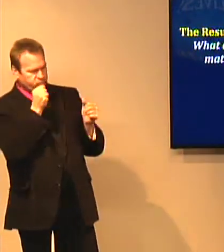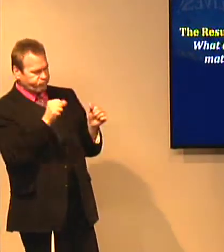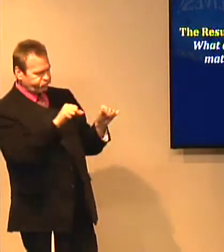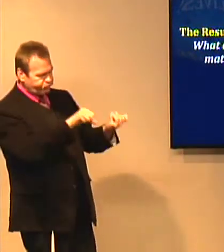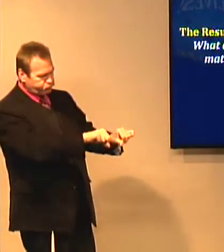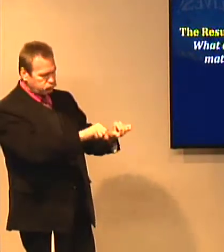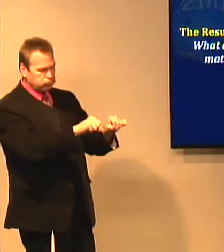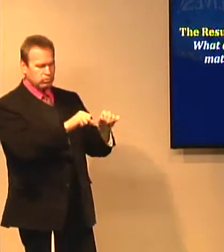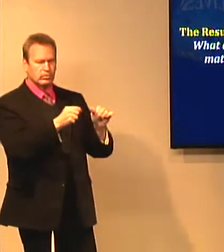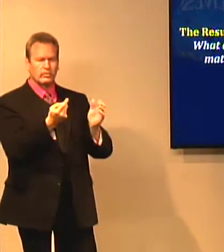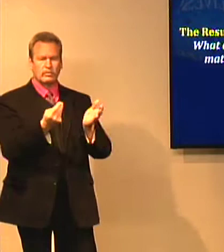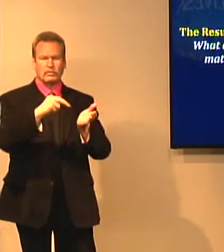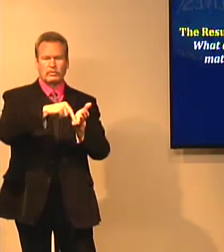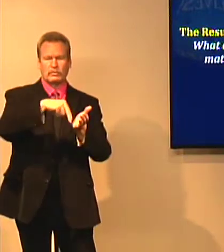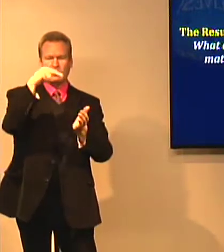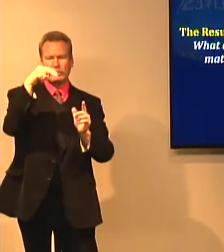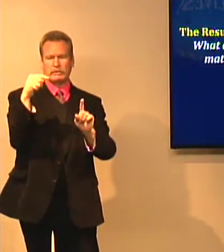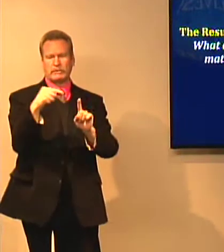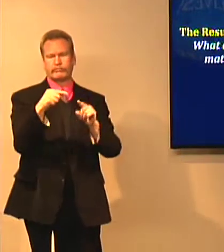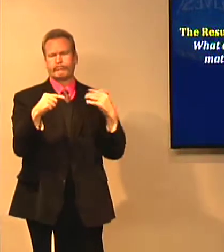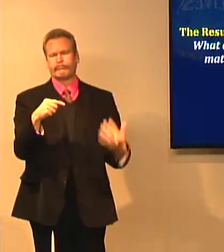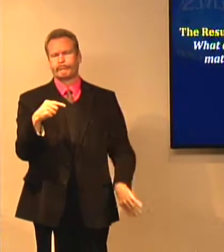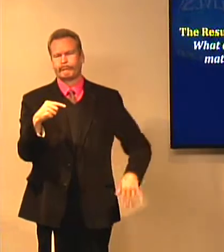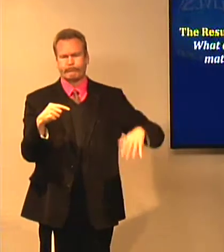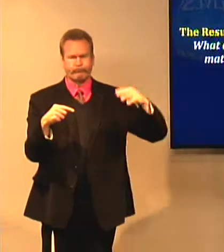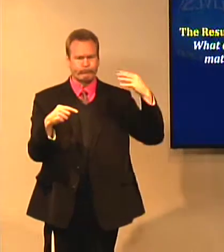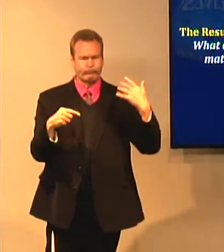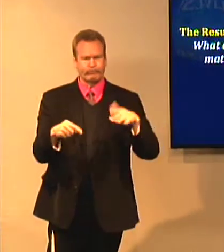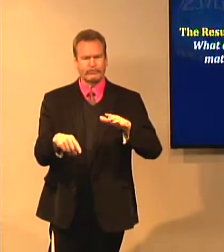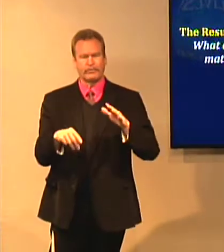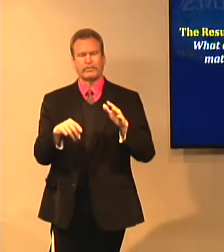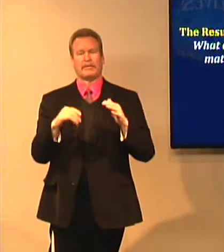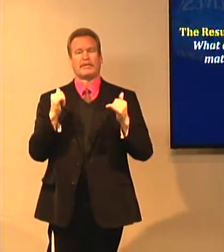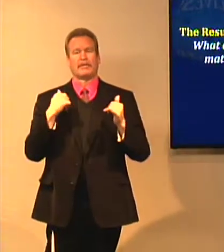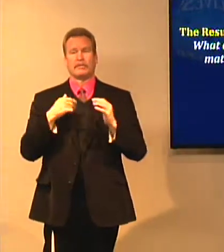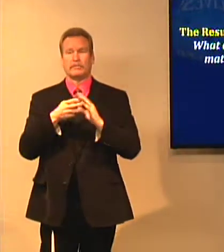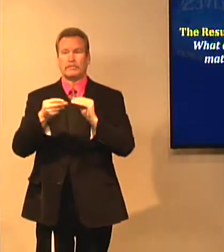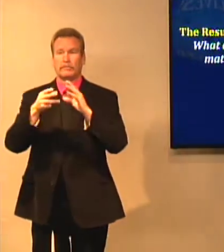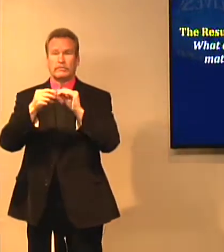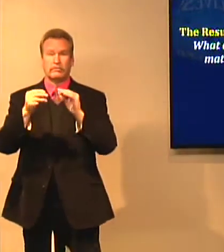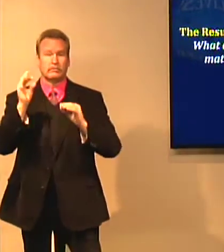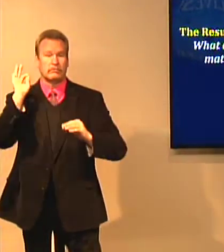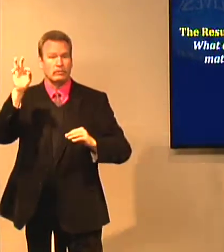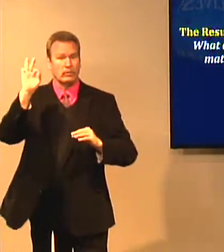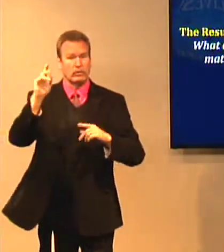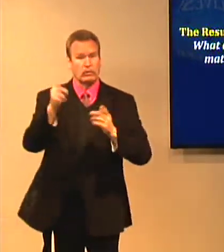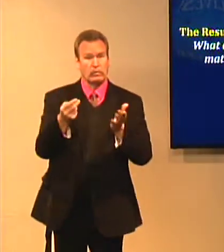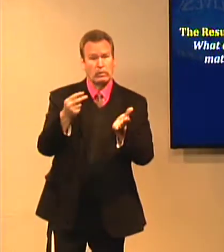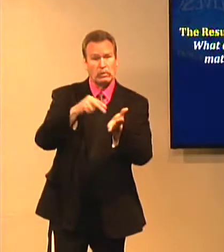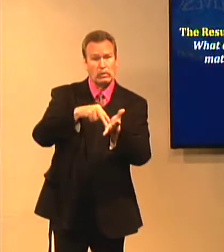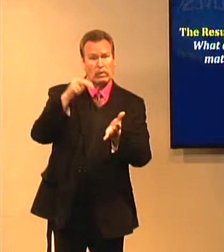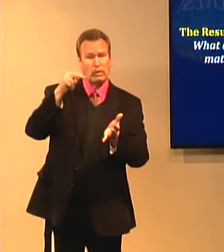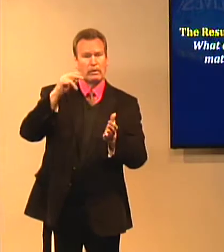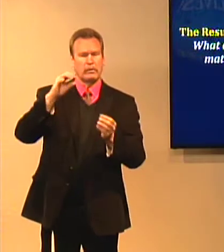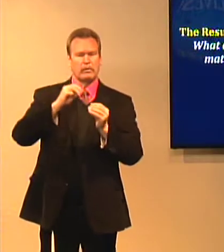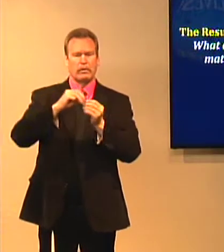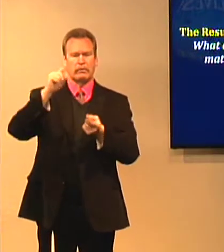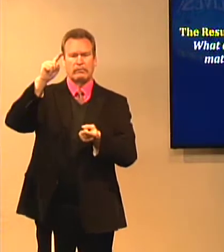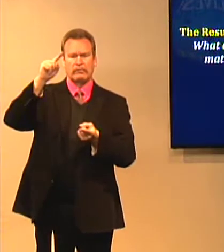People who deny the resurrection of Jesus Christ, that he actually died and was risen from the dead. And many pastors